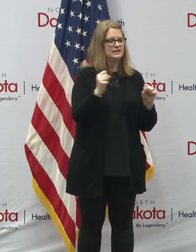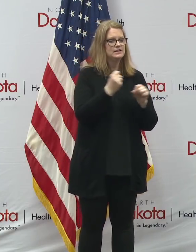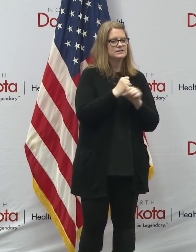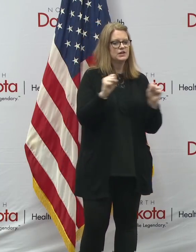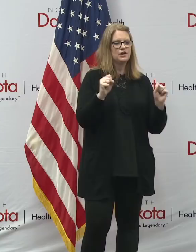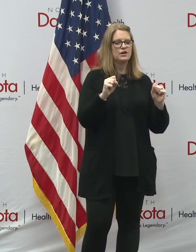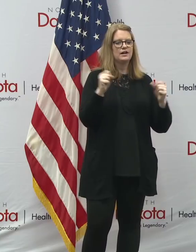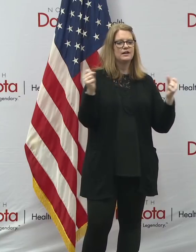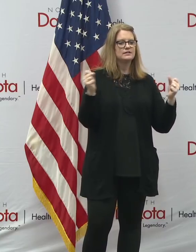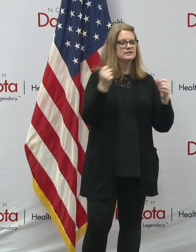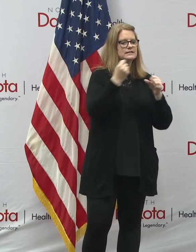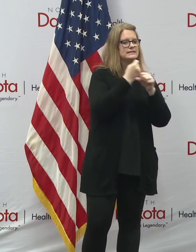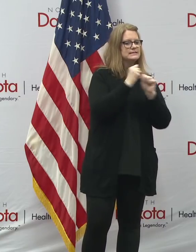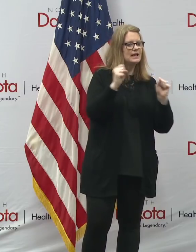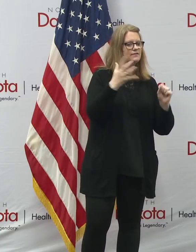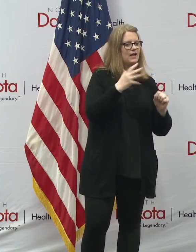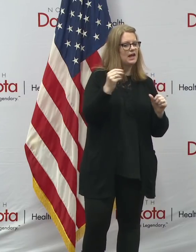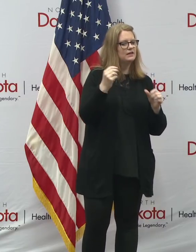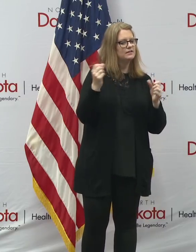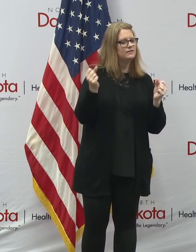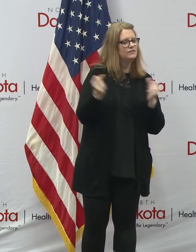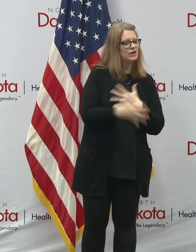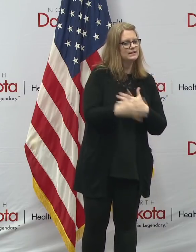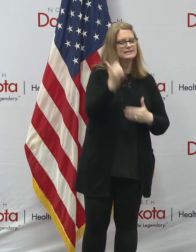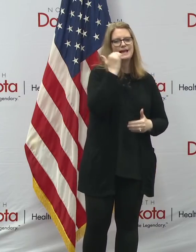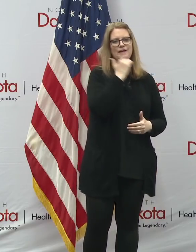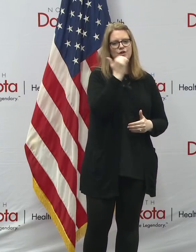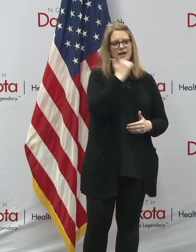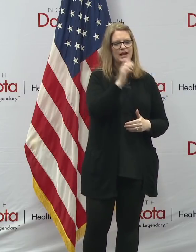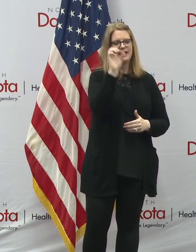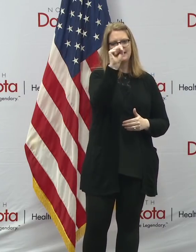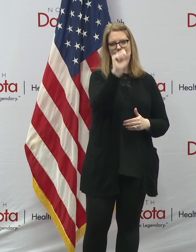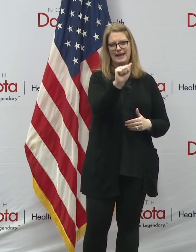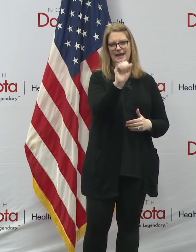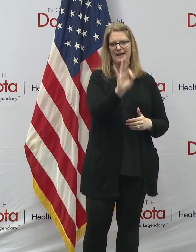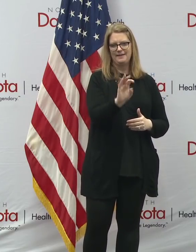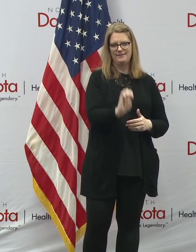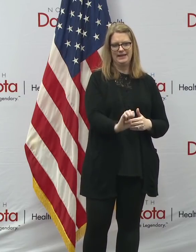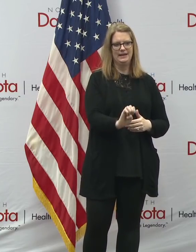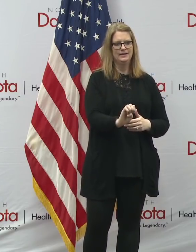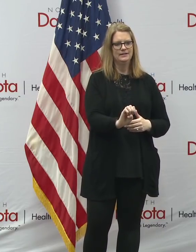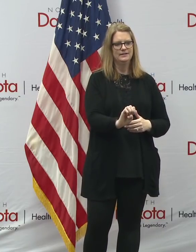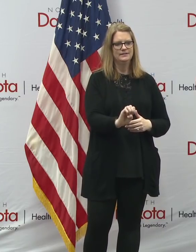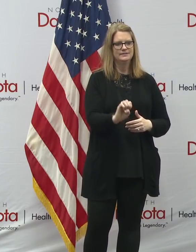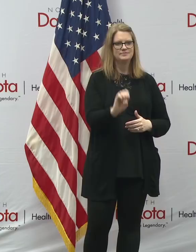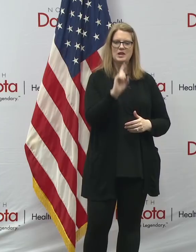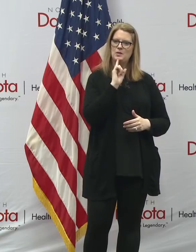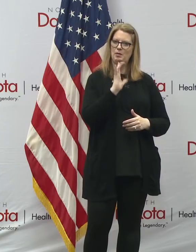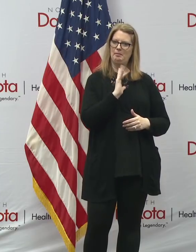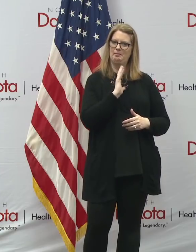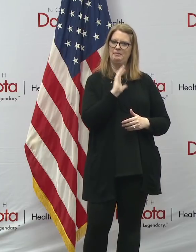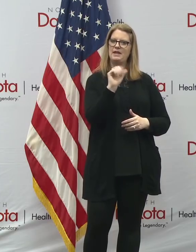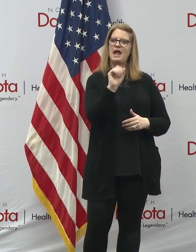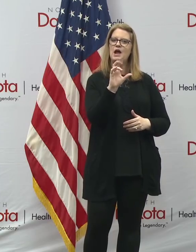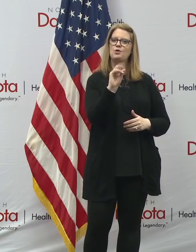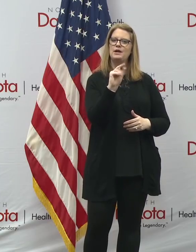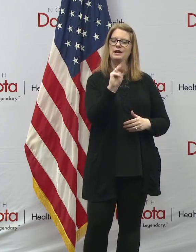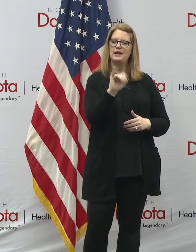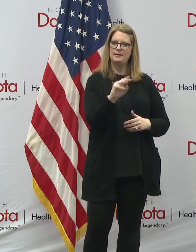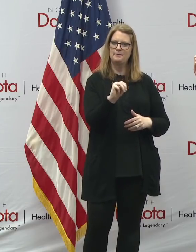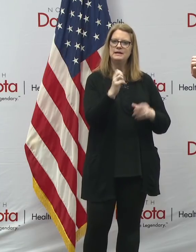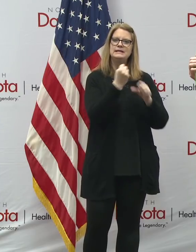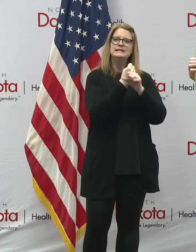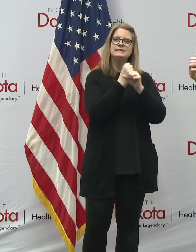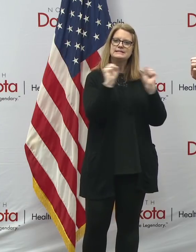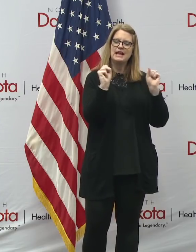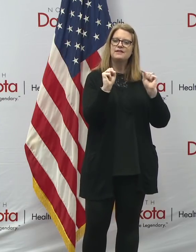fearless every day. So and and that's a really fun little acronym for safe, secure and